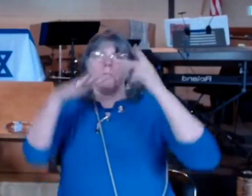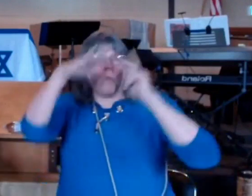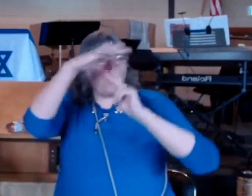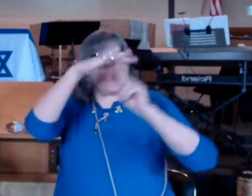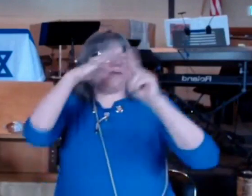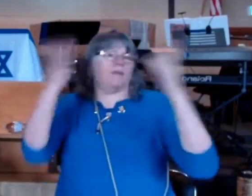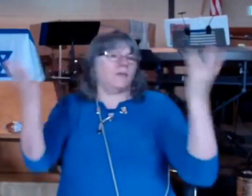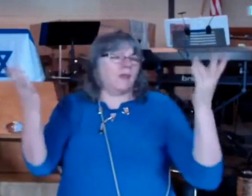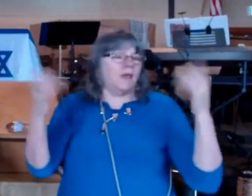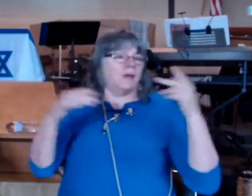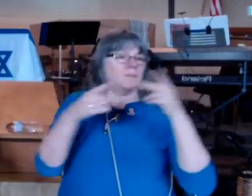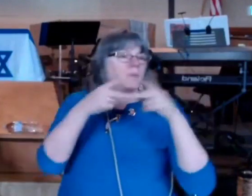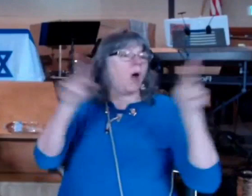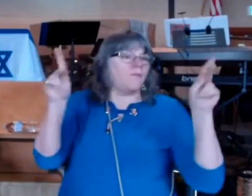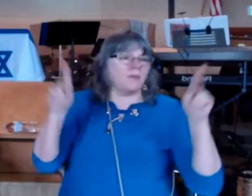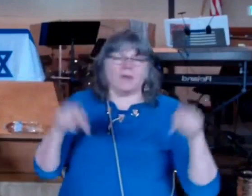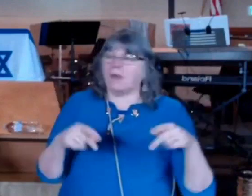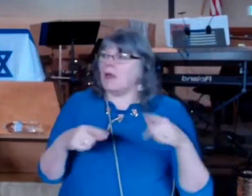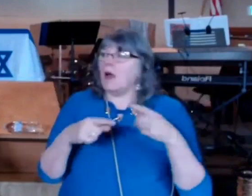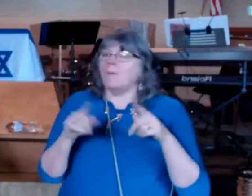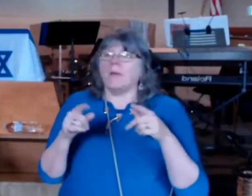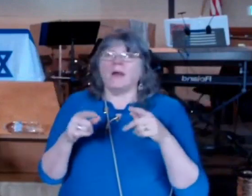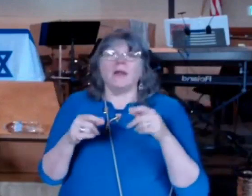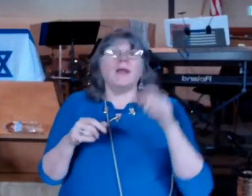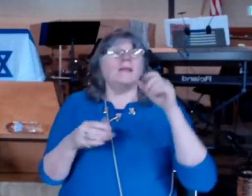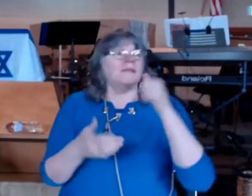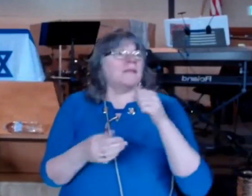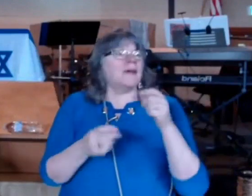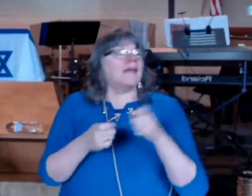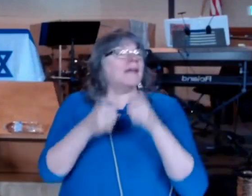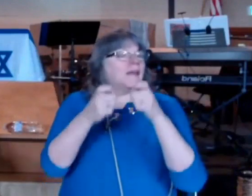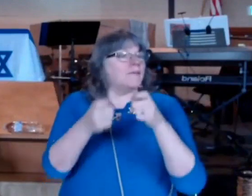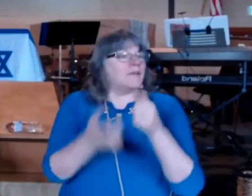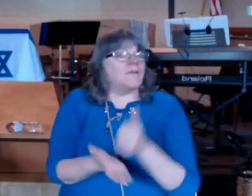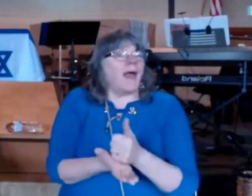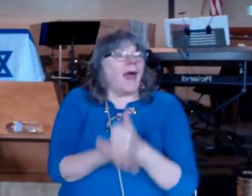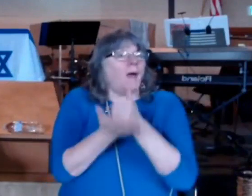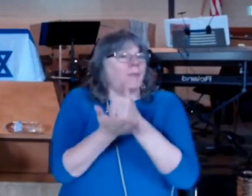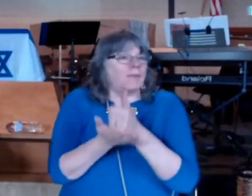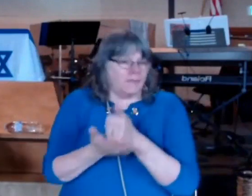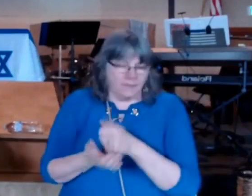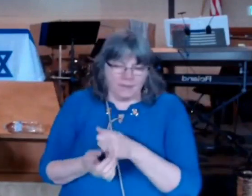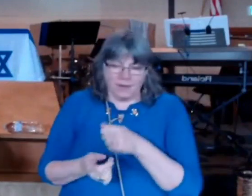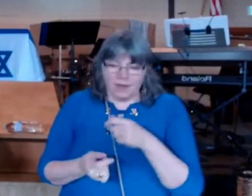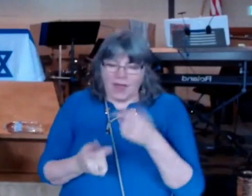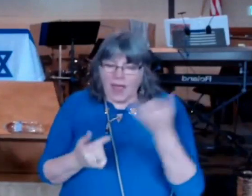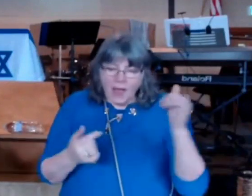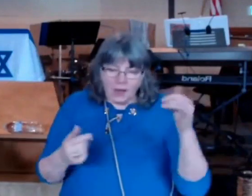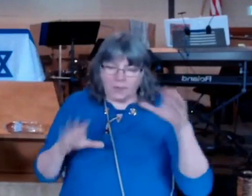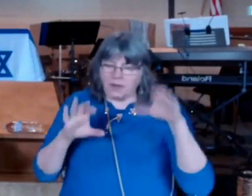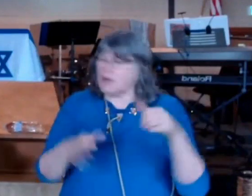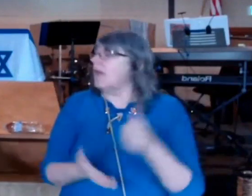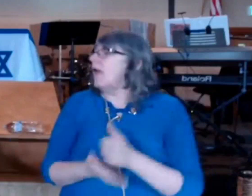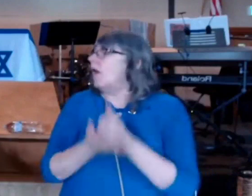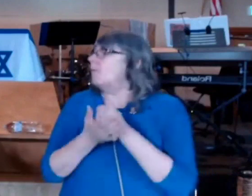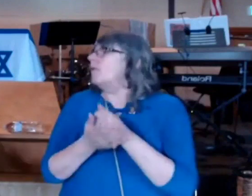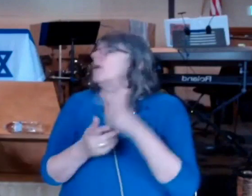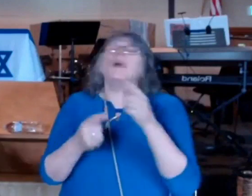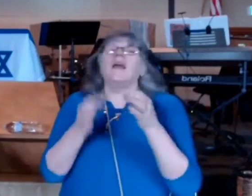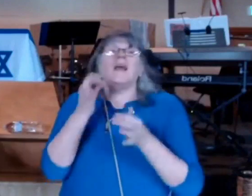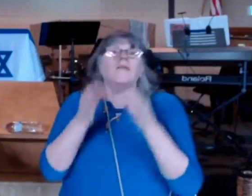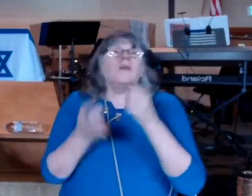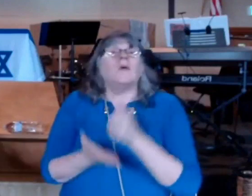anybody can have it you know it's a when we get up and help